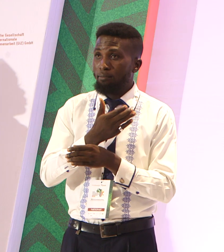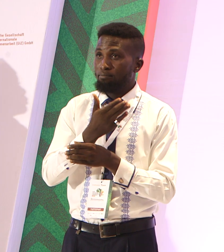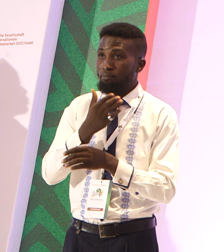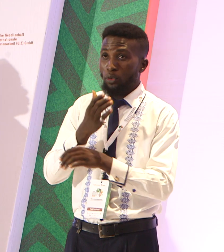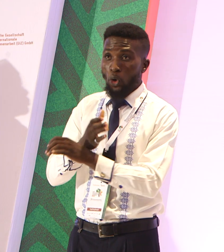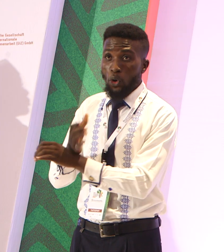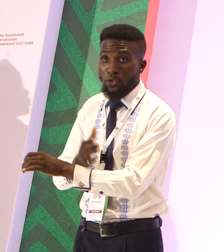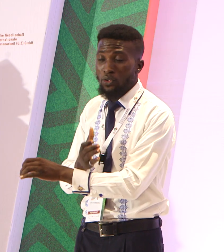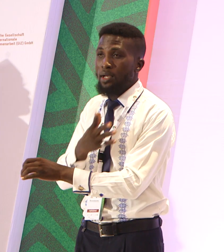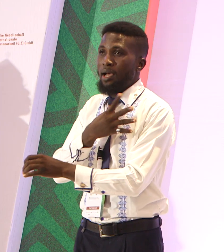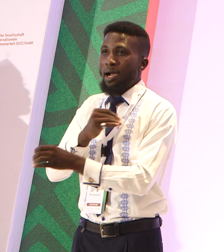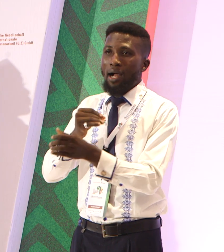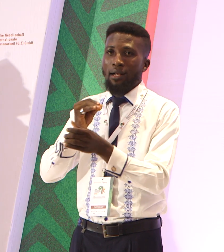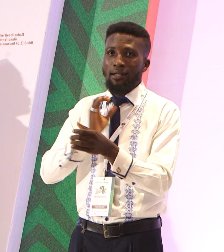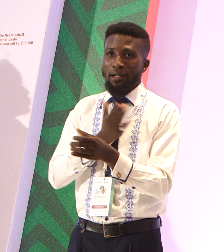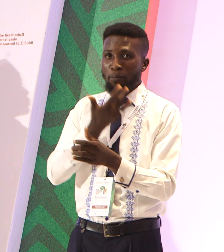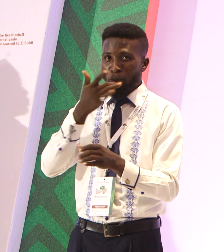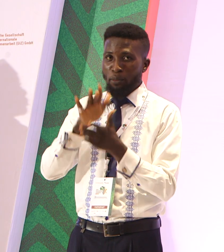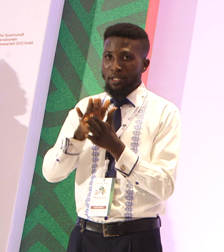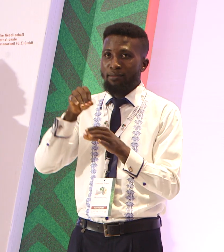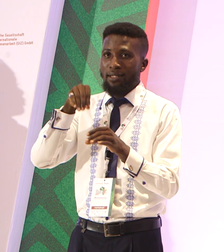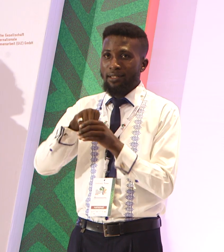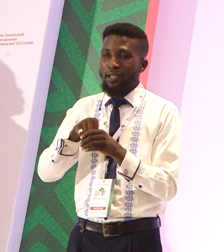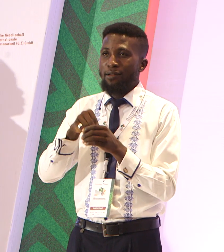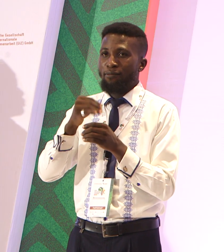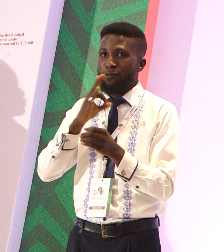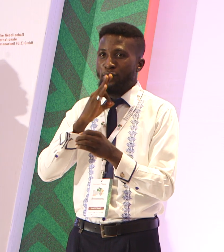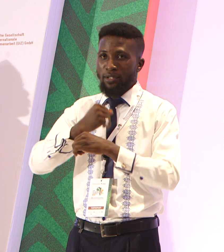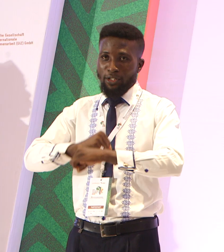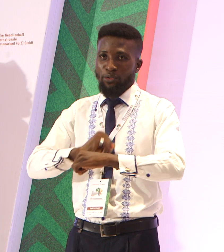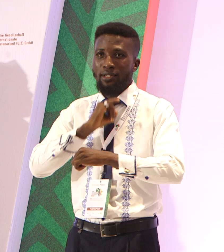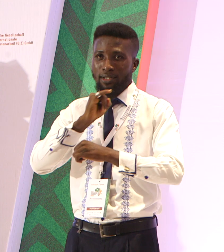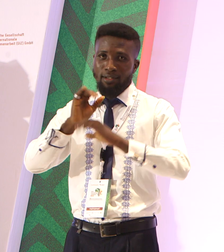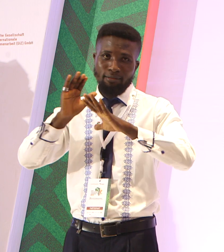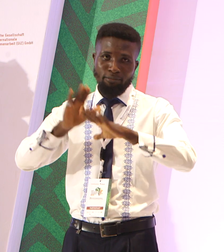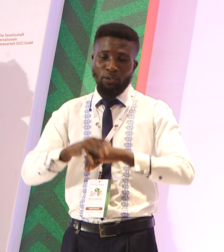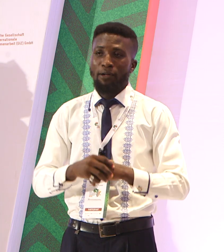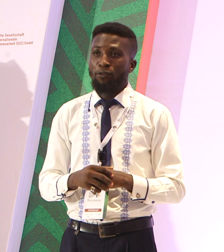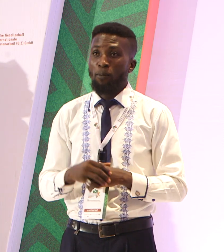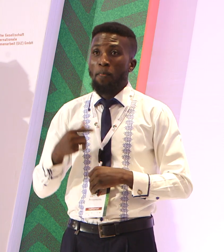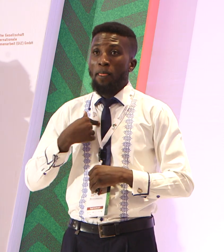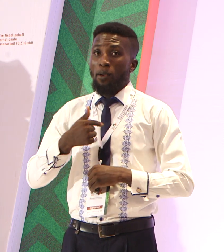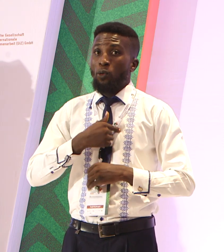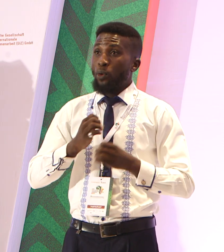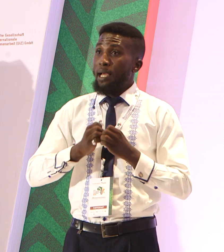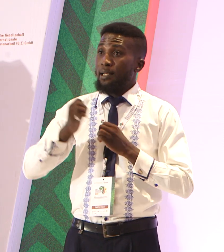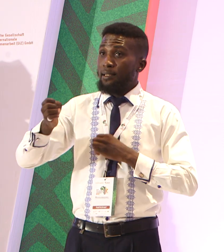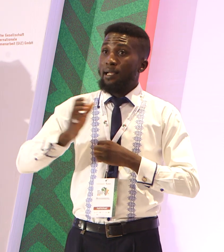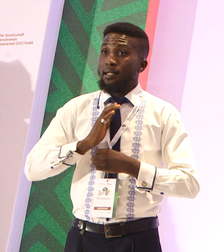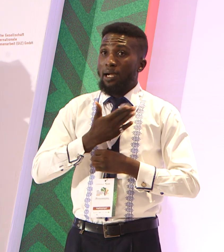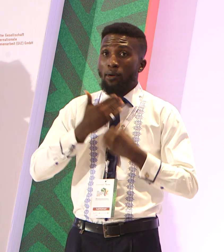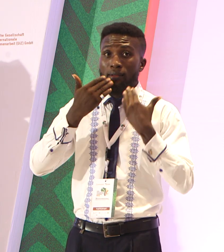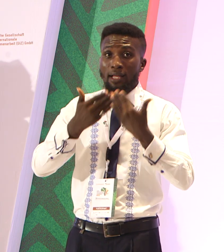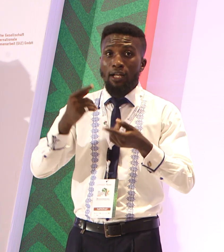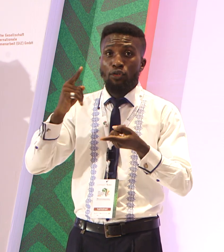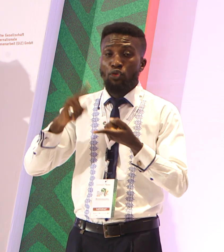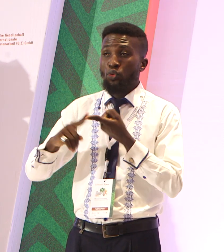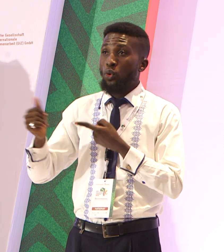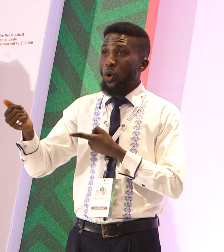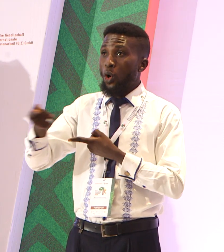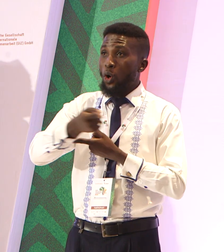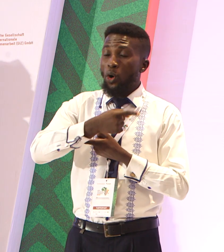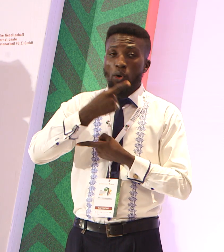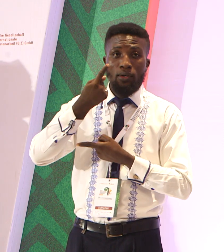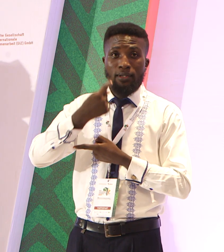food security are truly commendable. We extend our thanks to all the exhibitors for their support. The beautiful